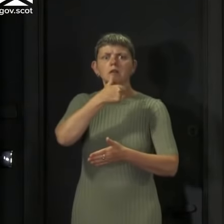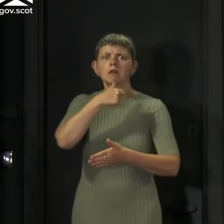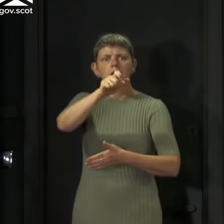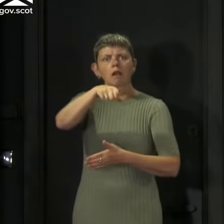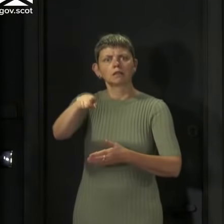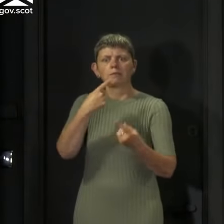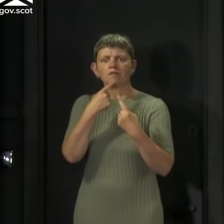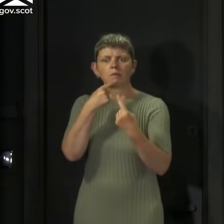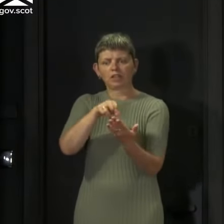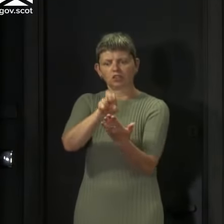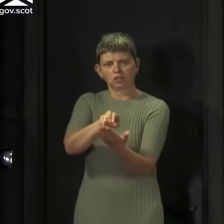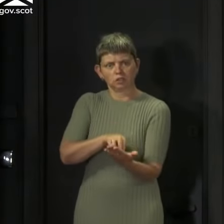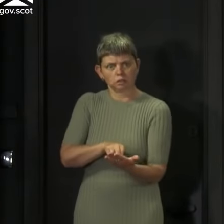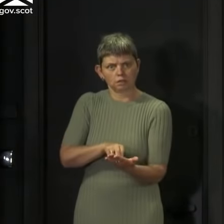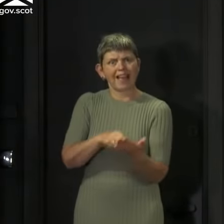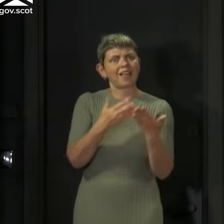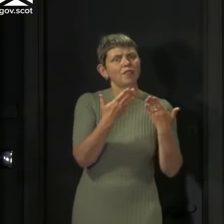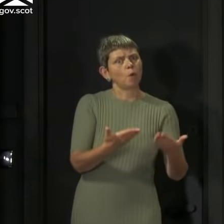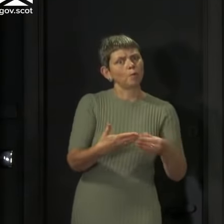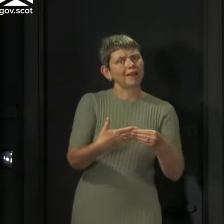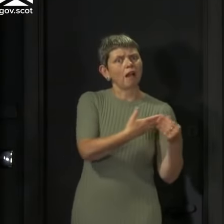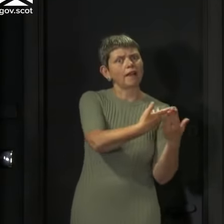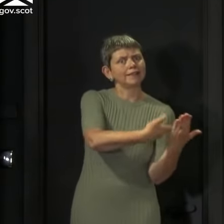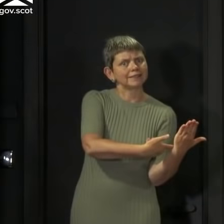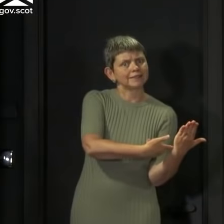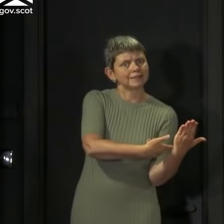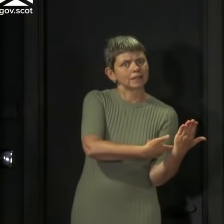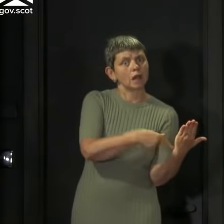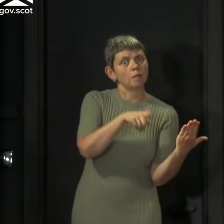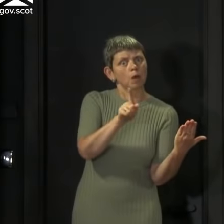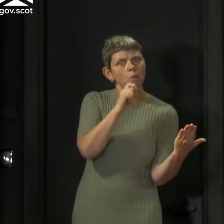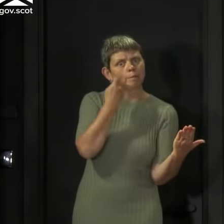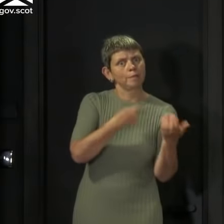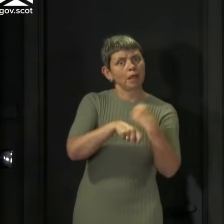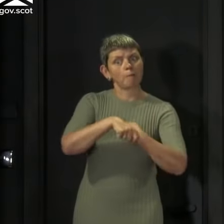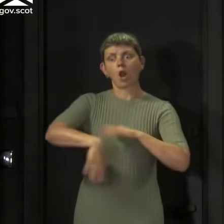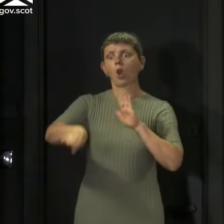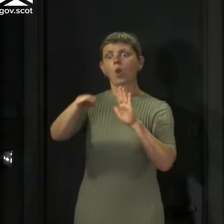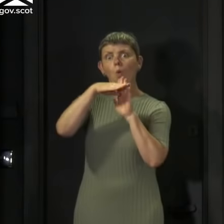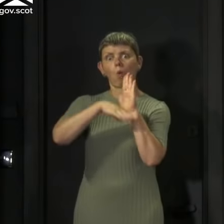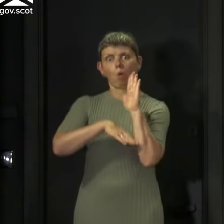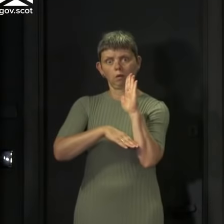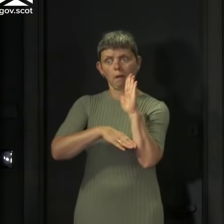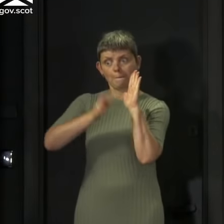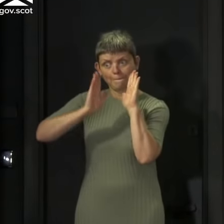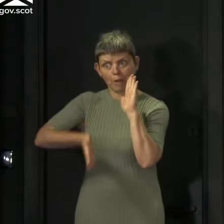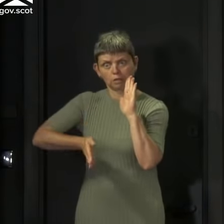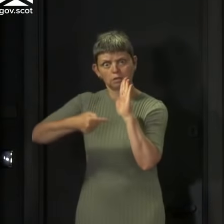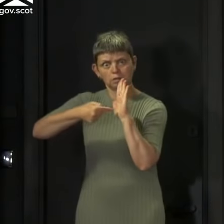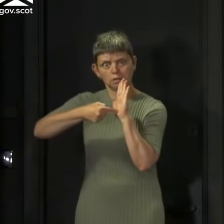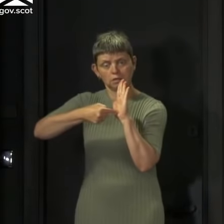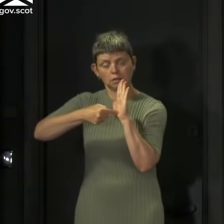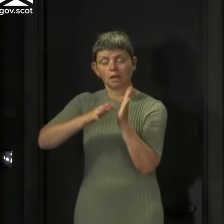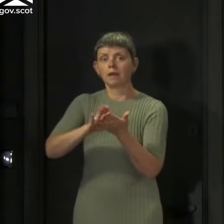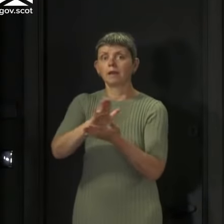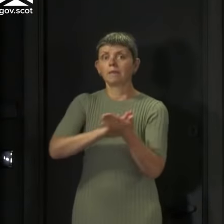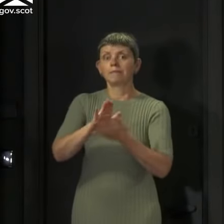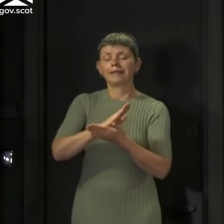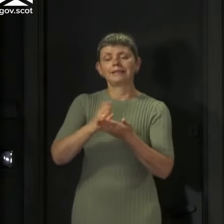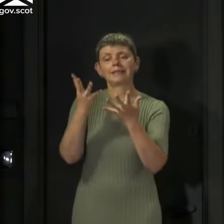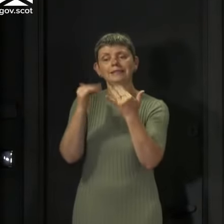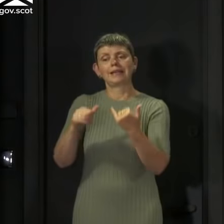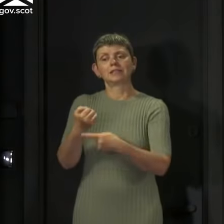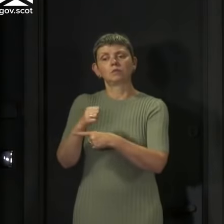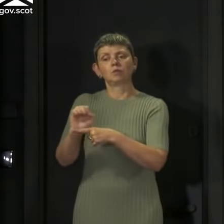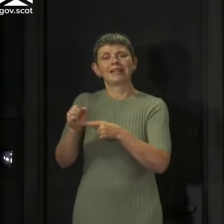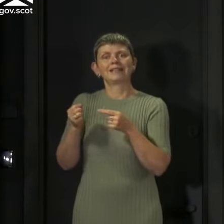requirement is already in guidance but it will now be placed on a statutory footing and it will help to ensure that our test and protect system can function